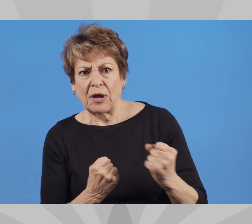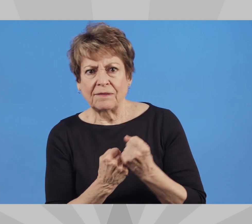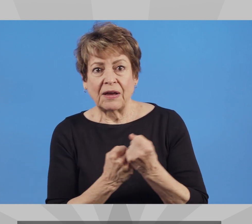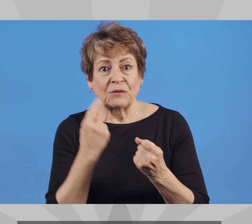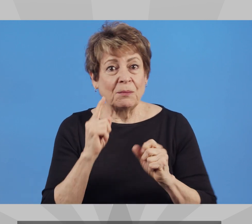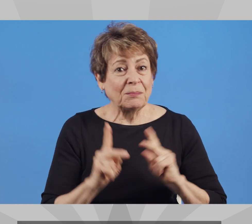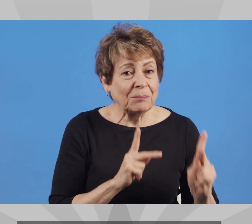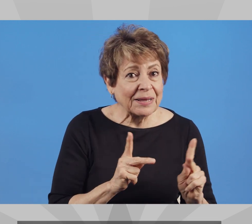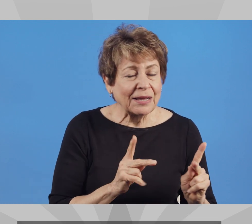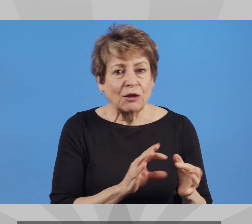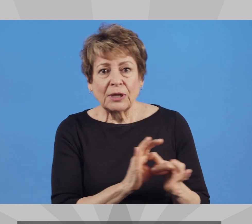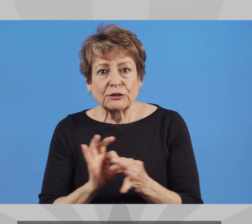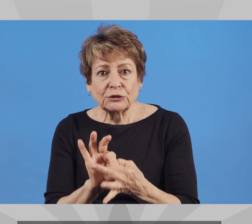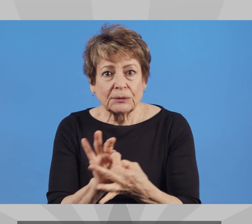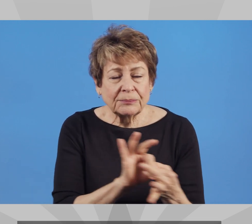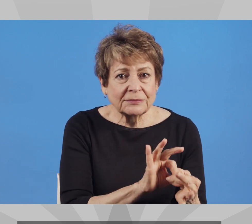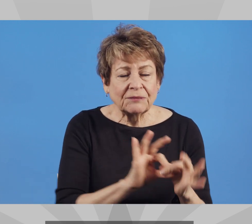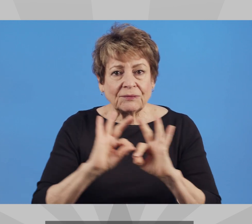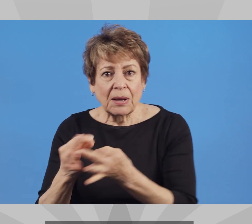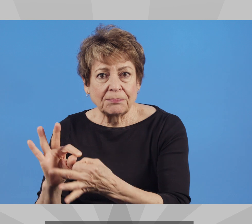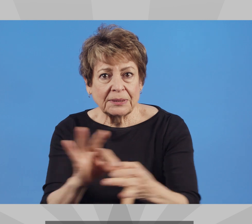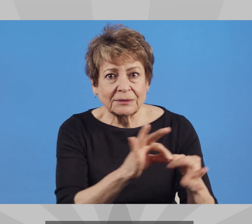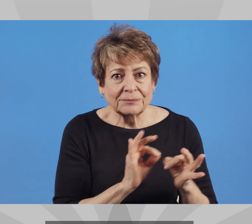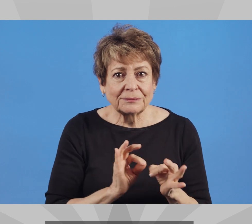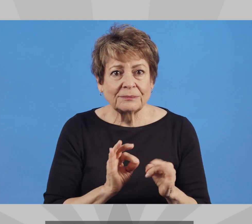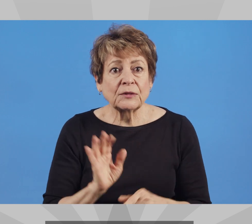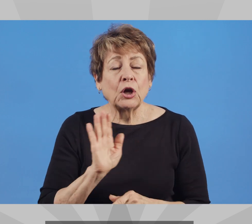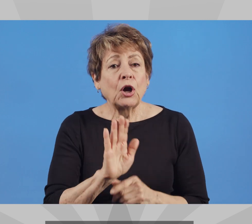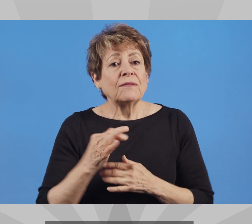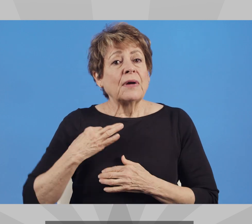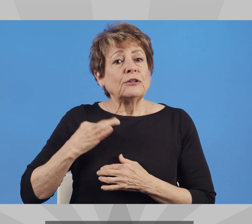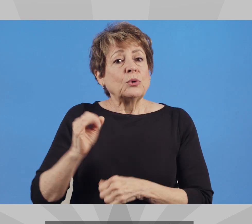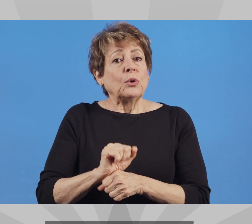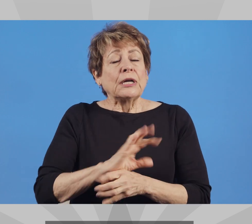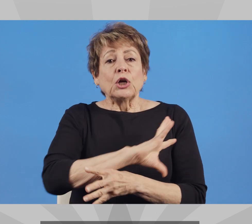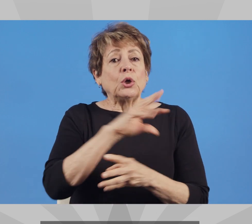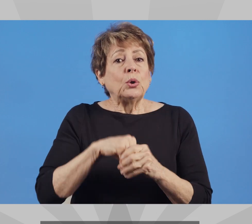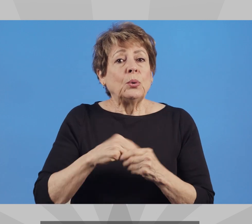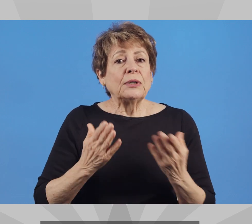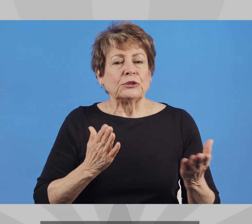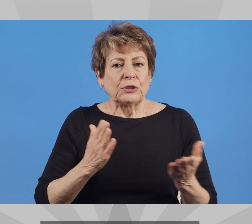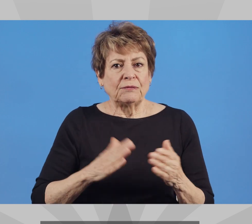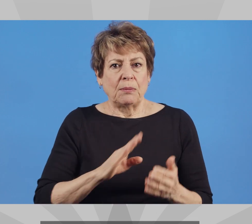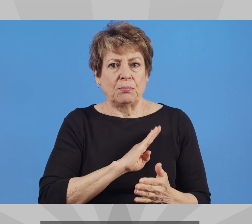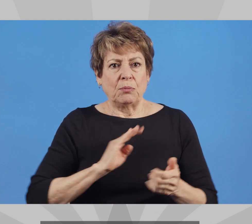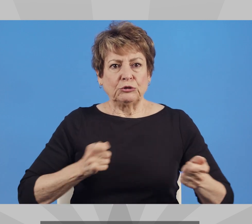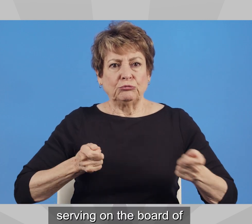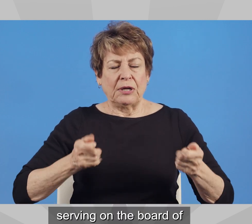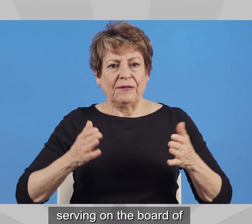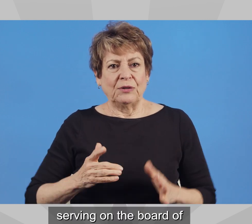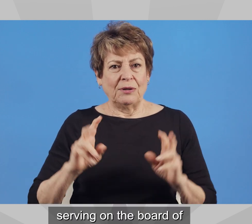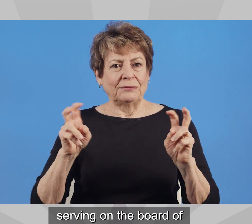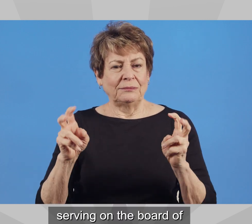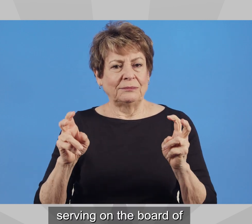She is a strong advocate for people, relationships, and families. Her volunteer work includes